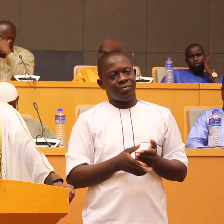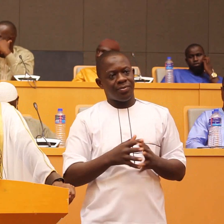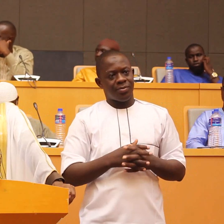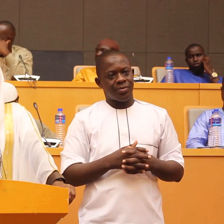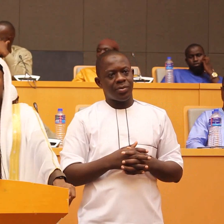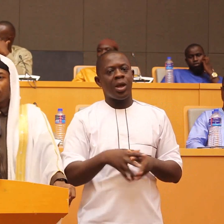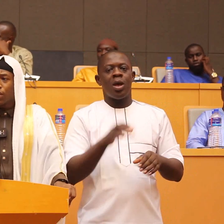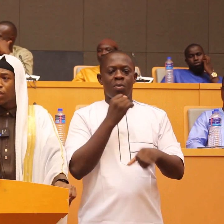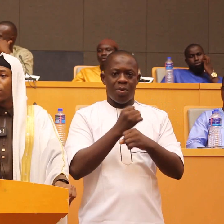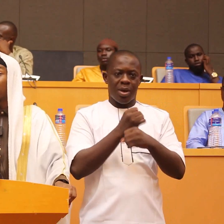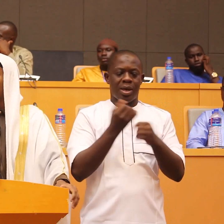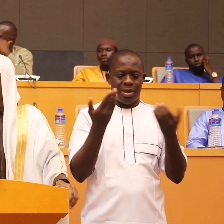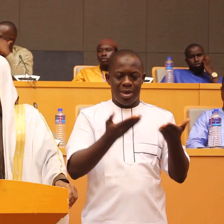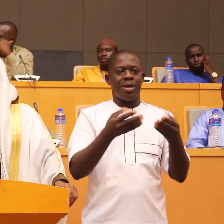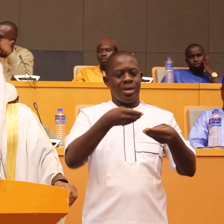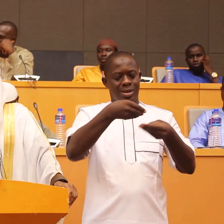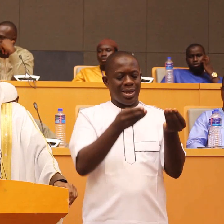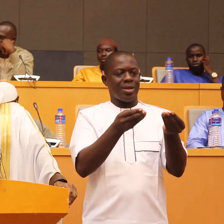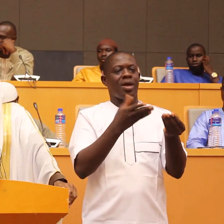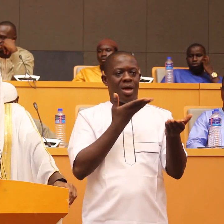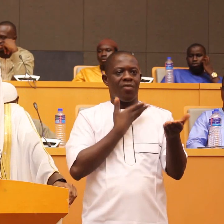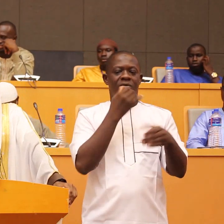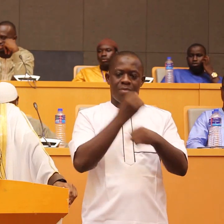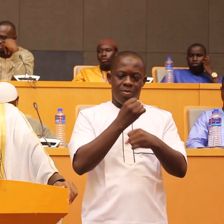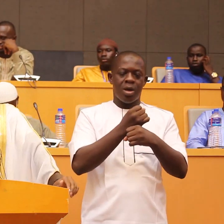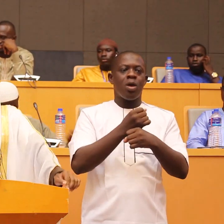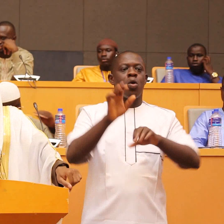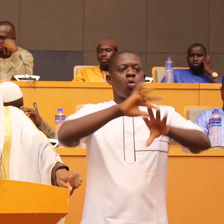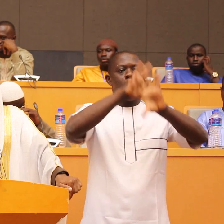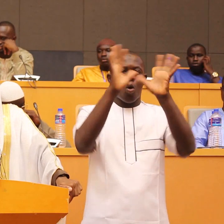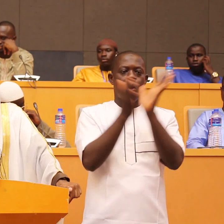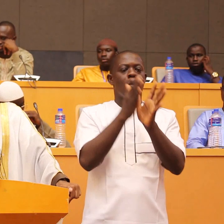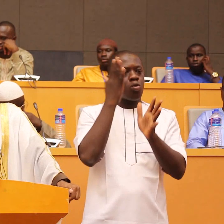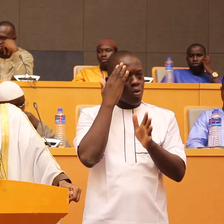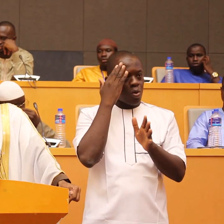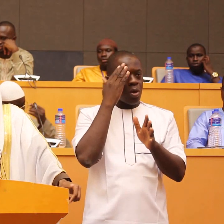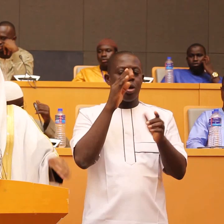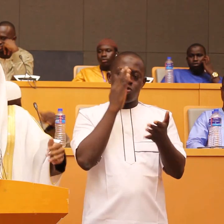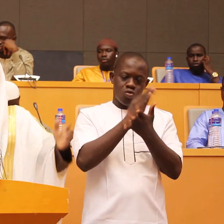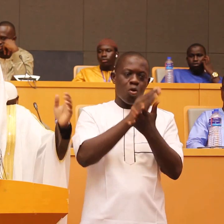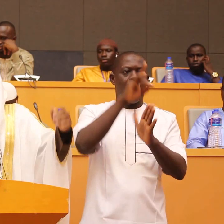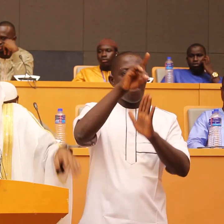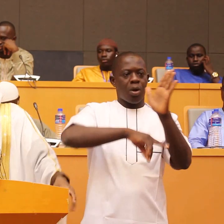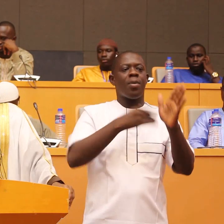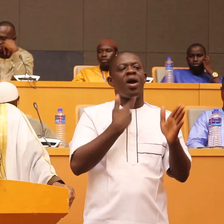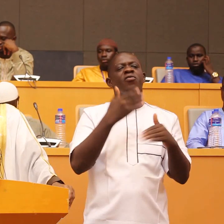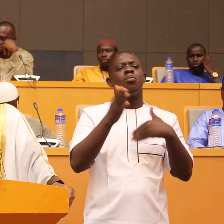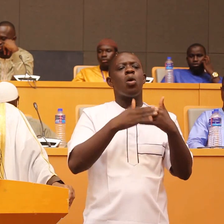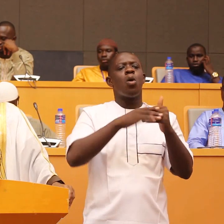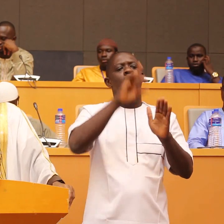we've made here a ticket and as you all know behind this event there are projects